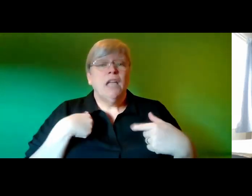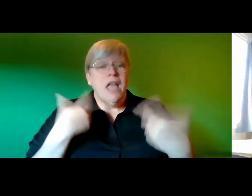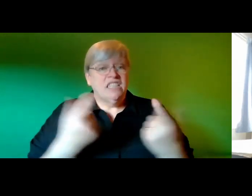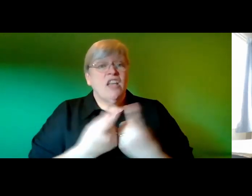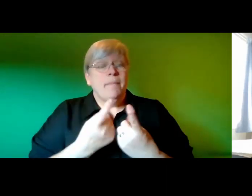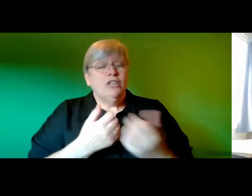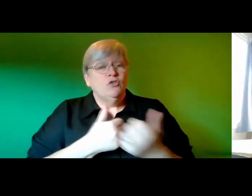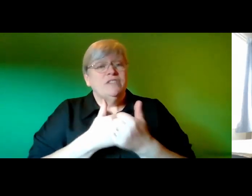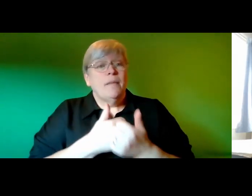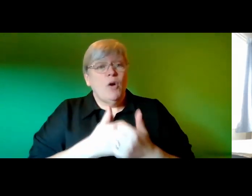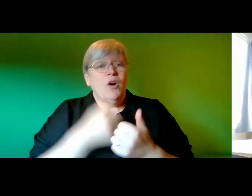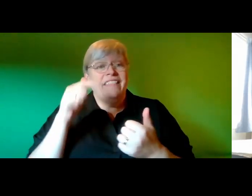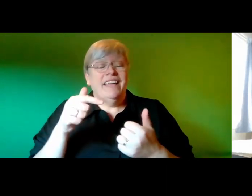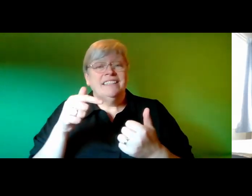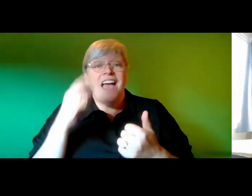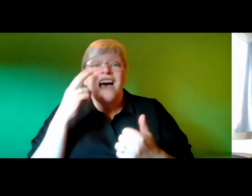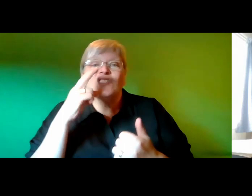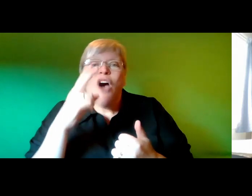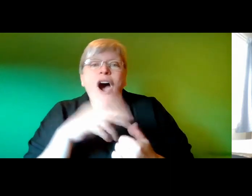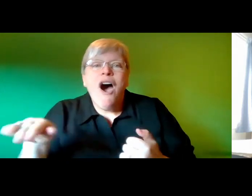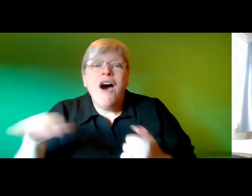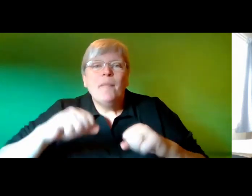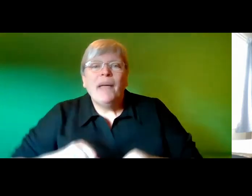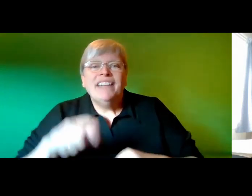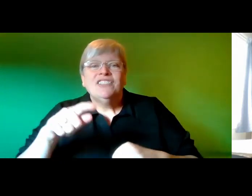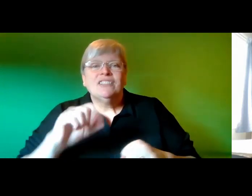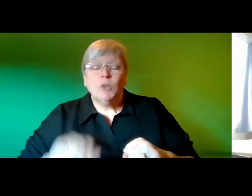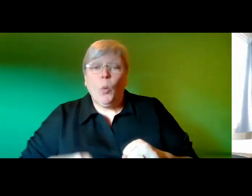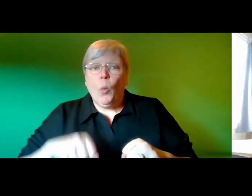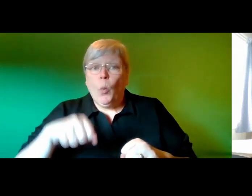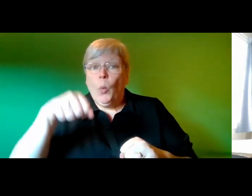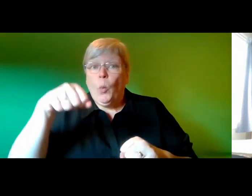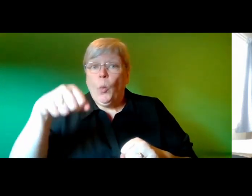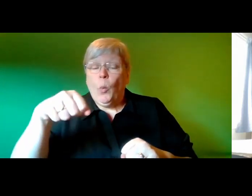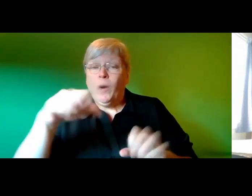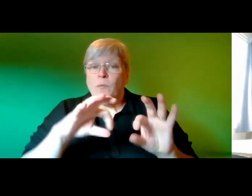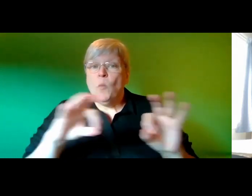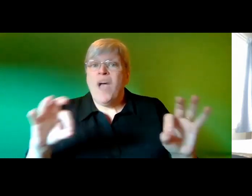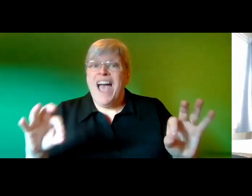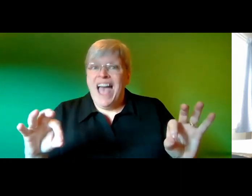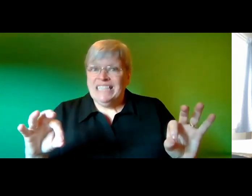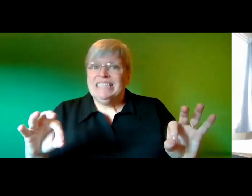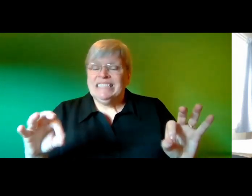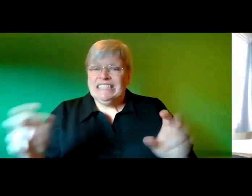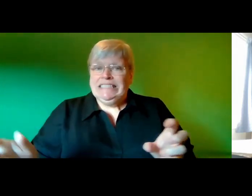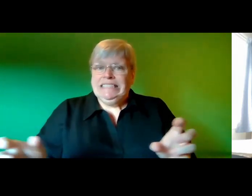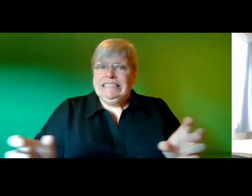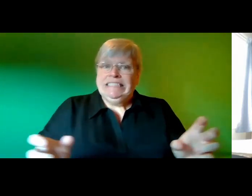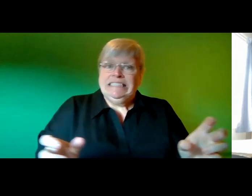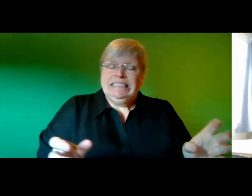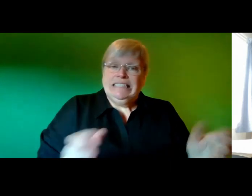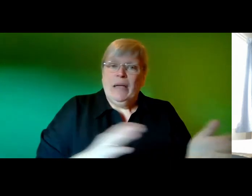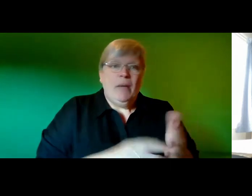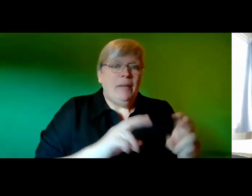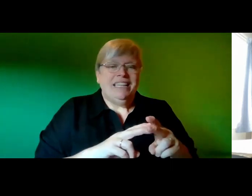the sights I spot the bench at my study desk and lift it quietly instead of dragging across my room so mom dad